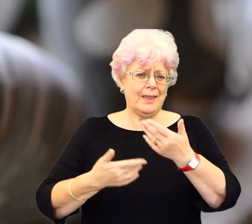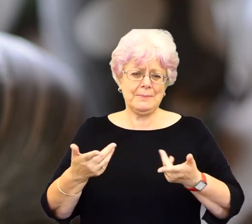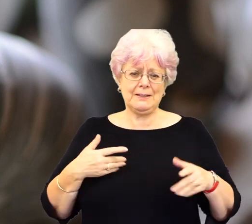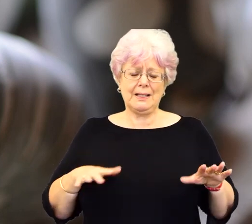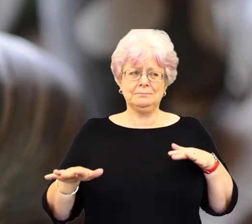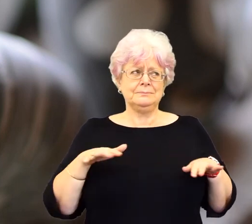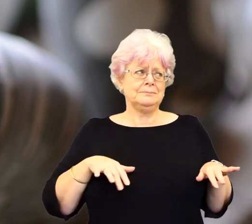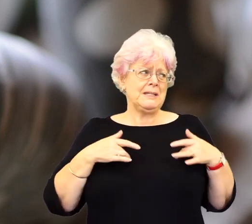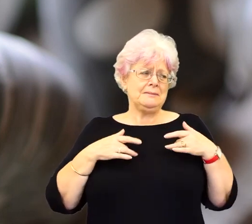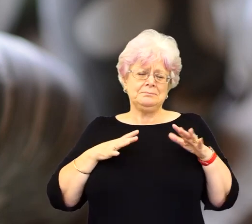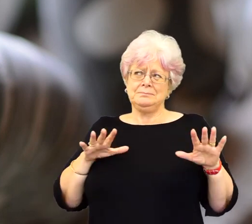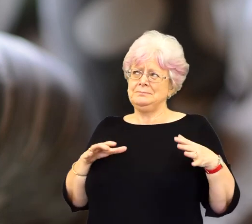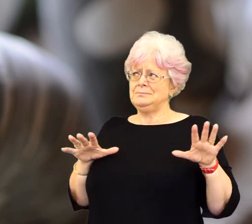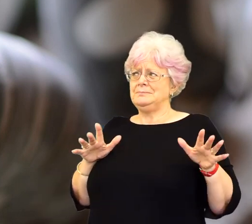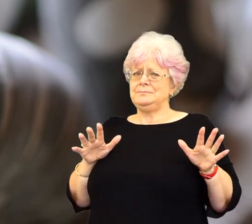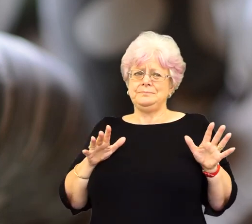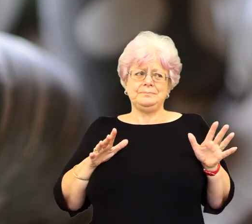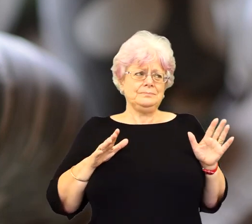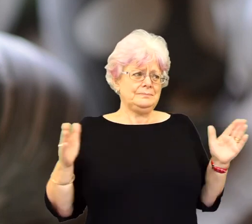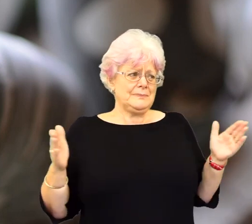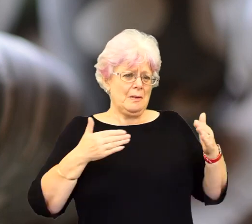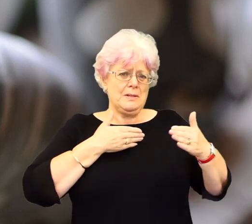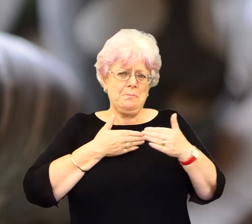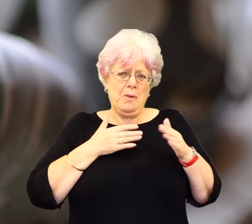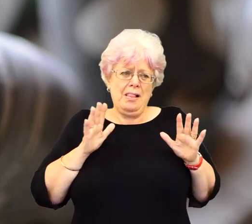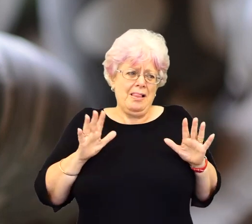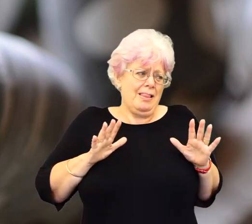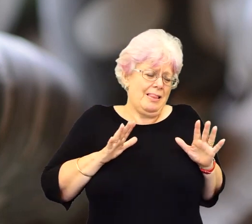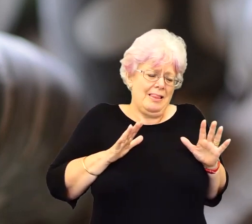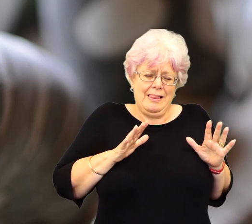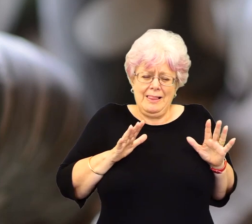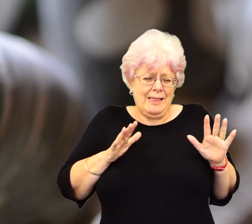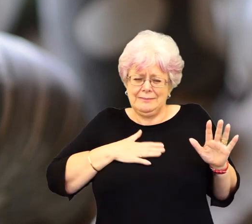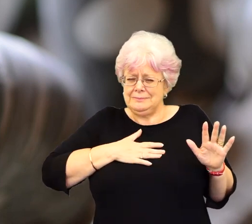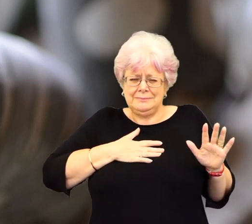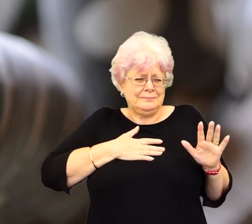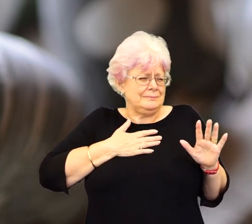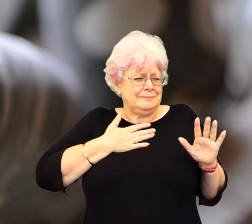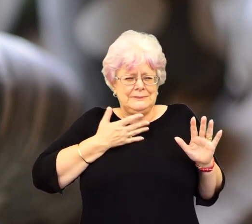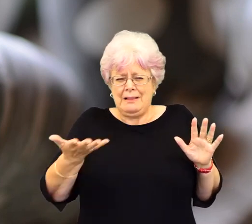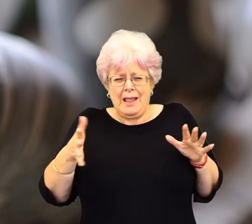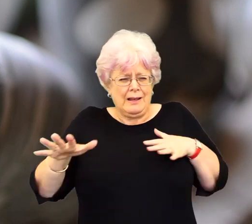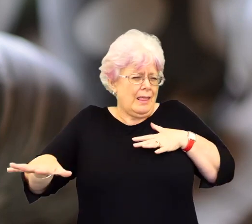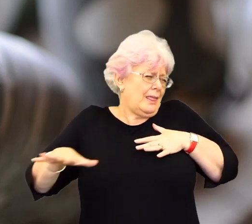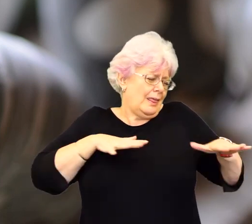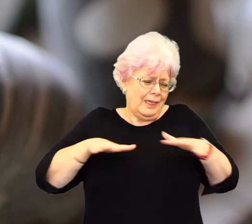It just, just does something to me, and being surrounded in a very small space, claustrophobic space, it was just like, I just